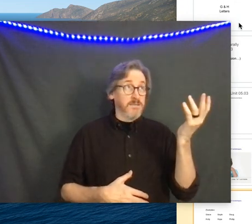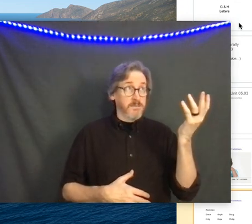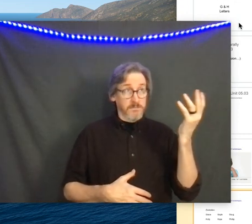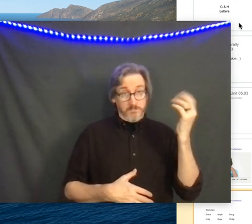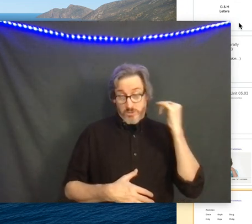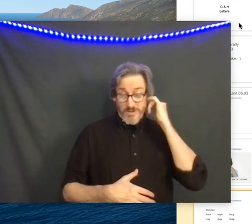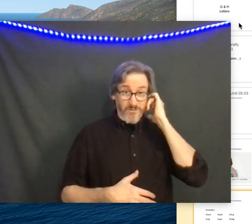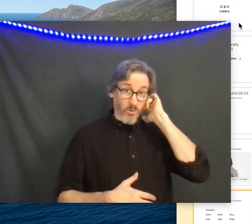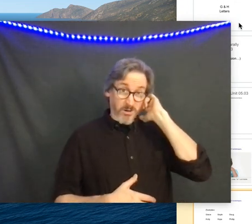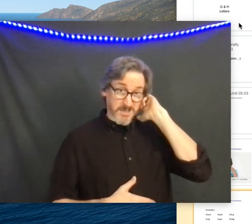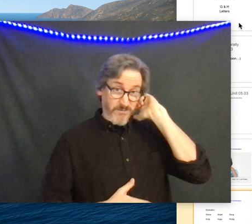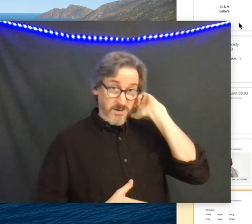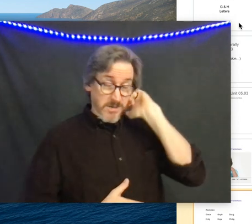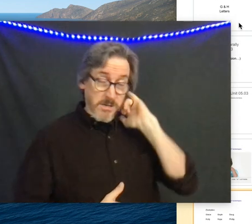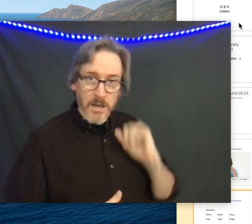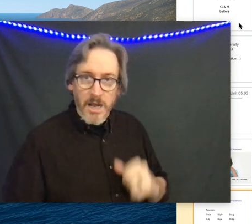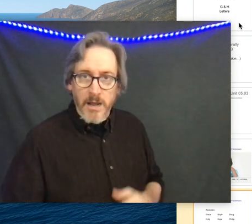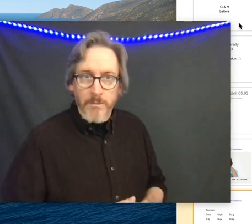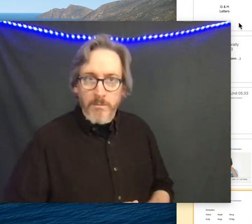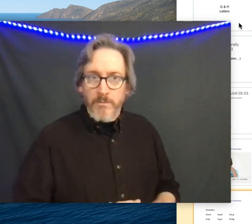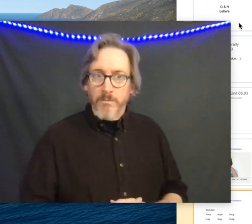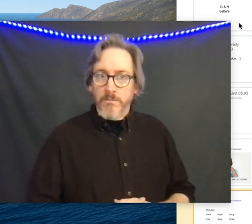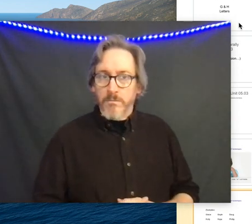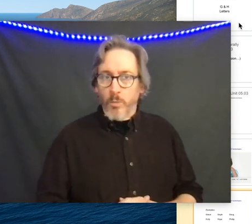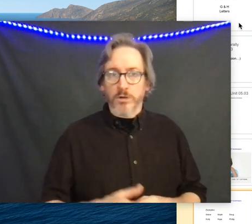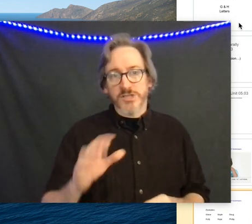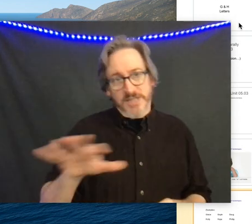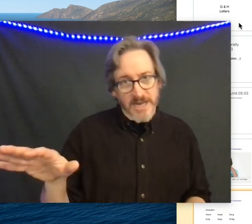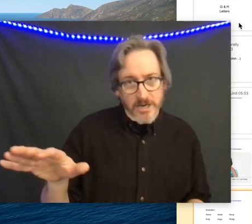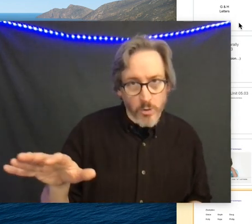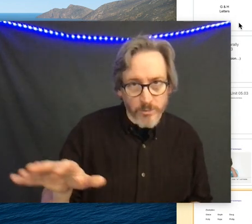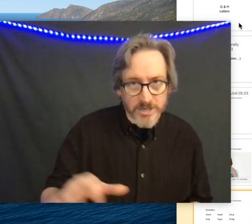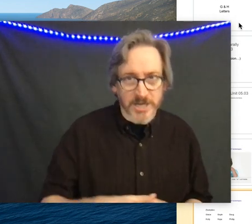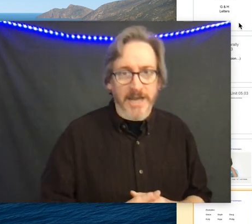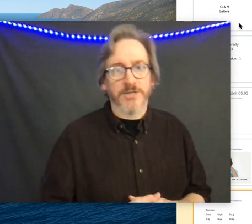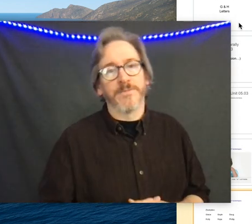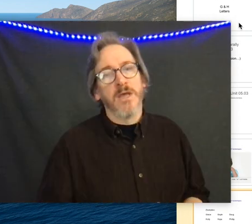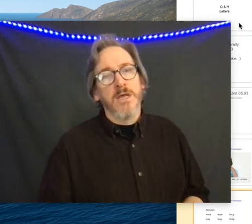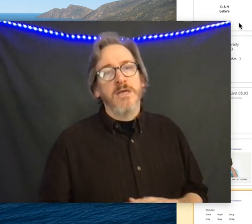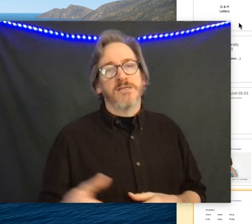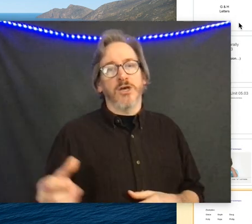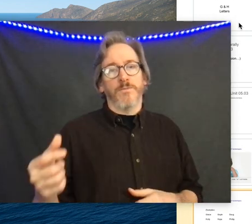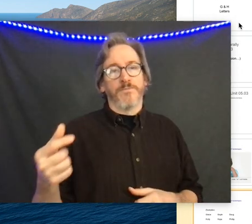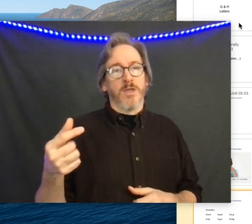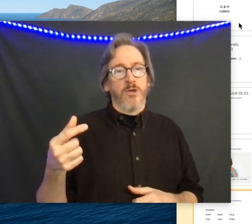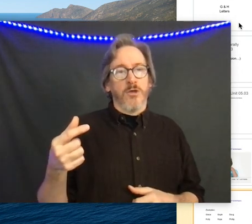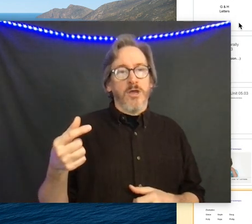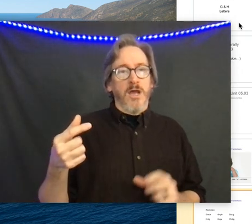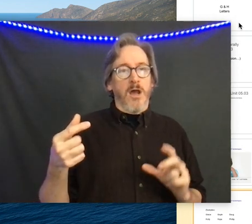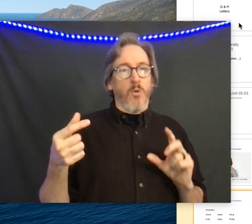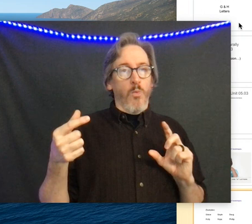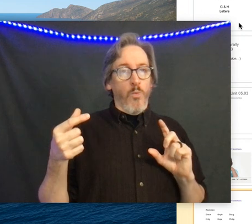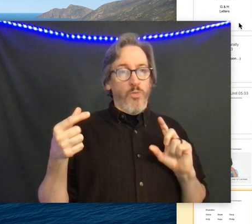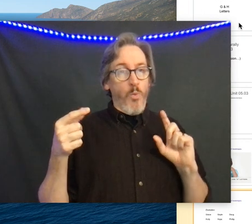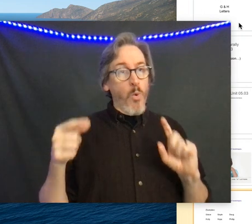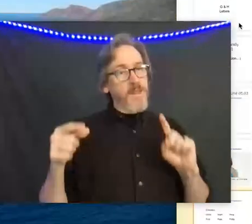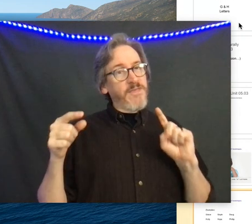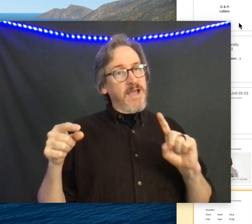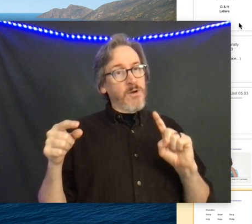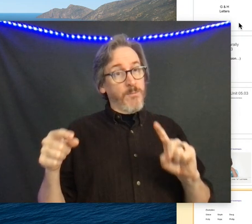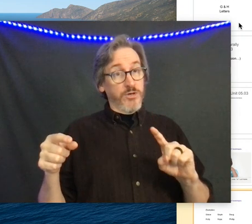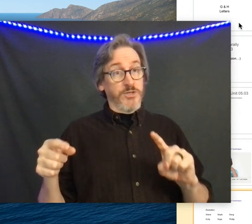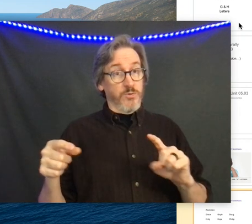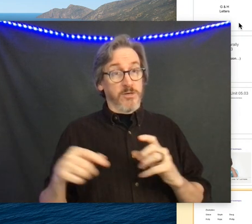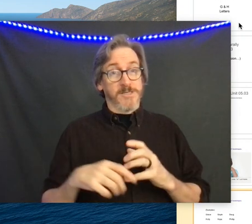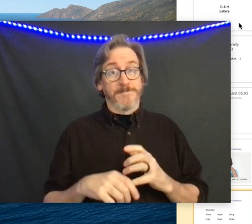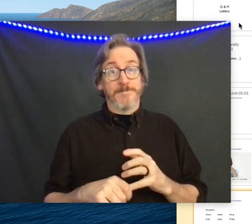24 different um words that incorporate g and h so the one